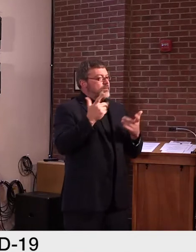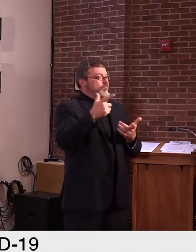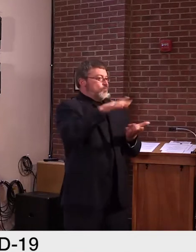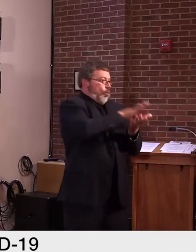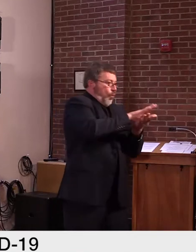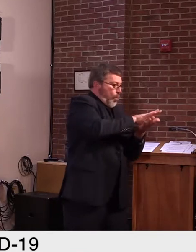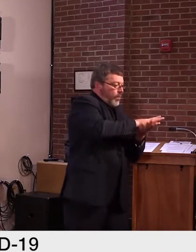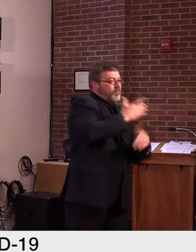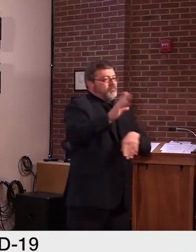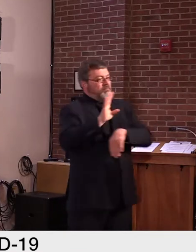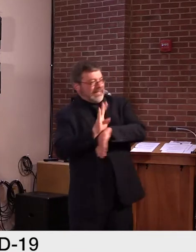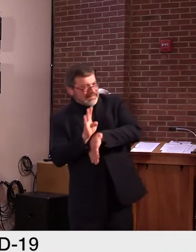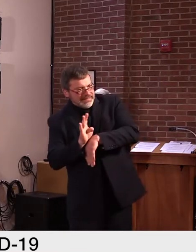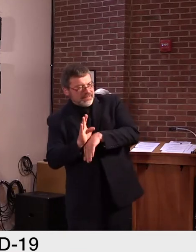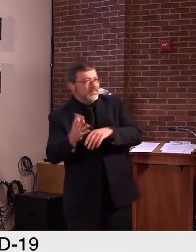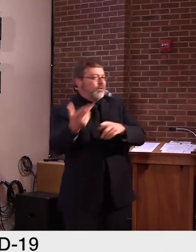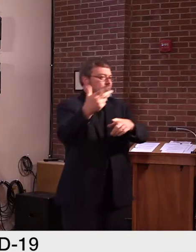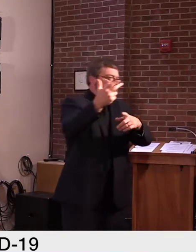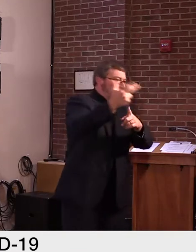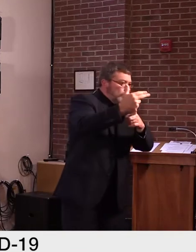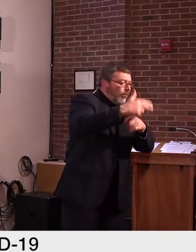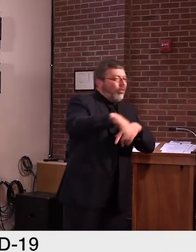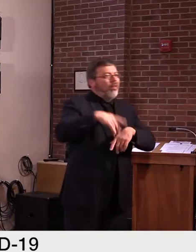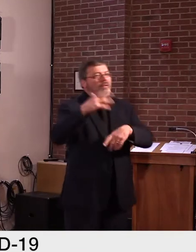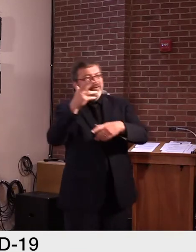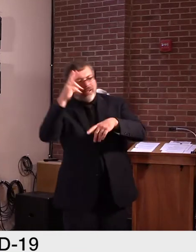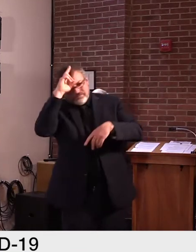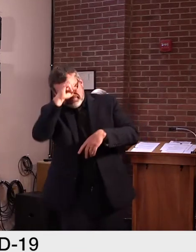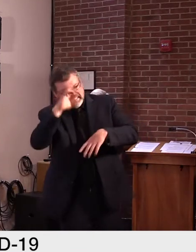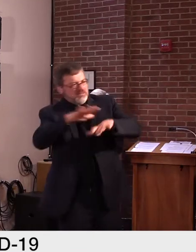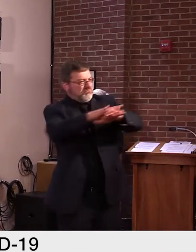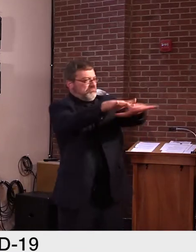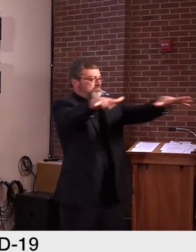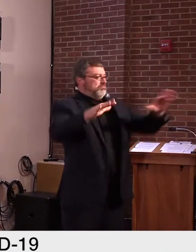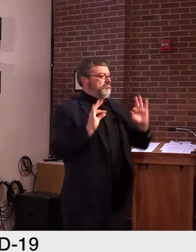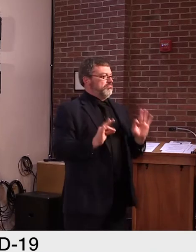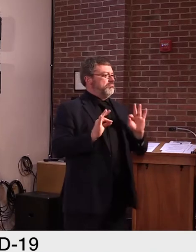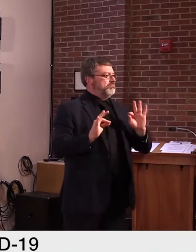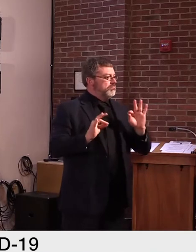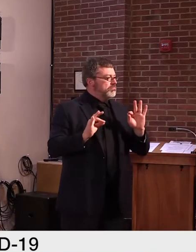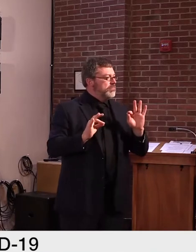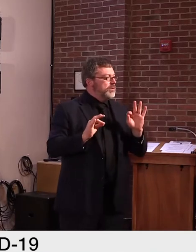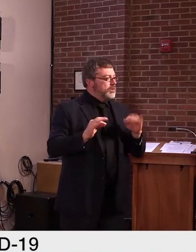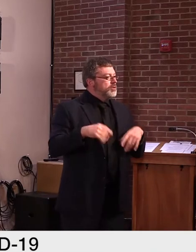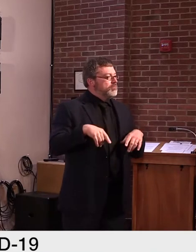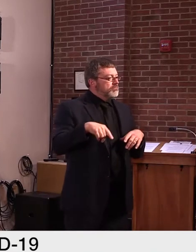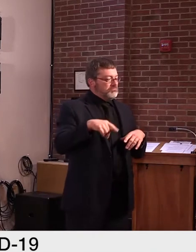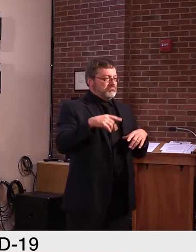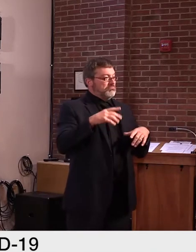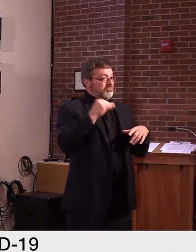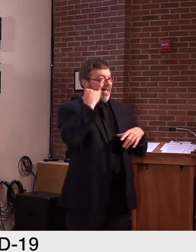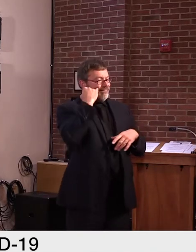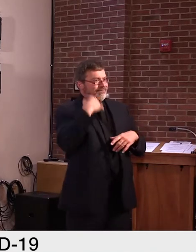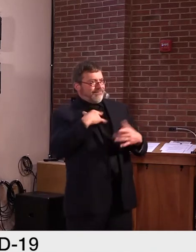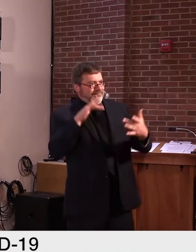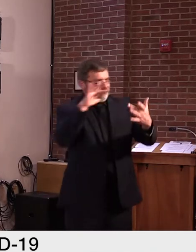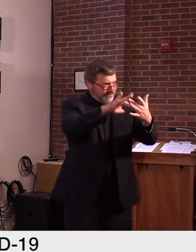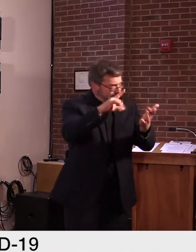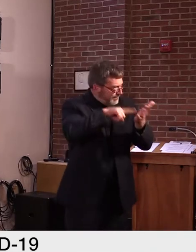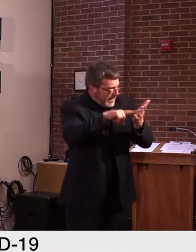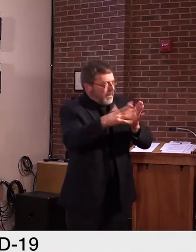teachers, who may be affected, can be contacted and appropriate steps for their health and isolation taken.